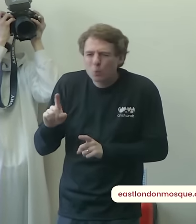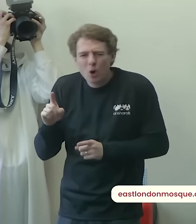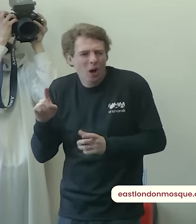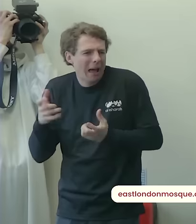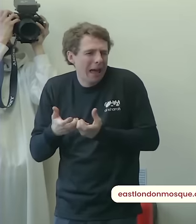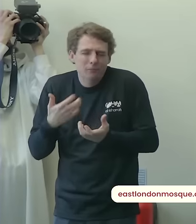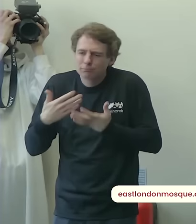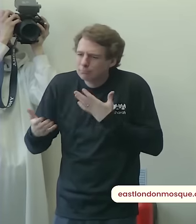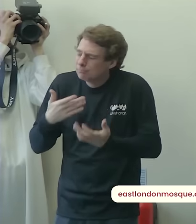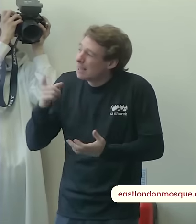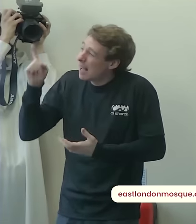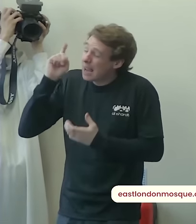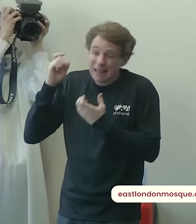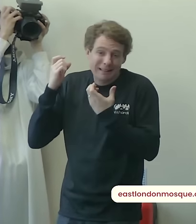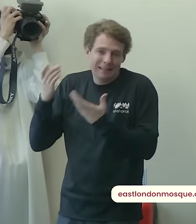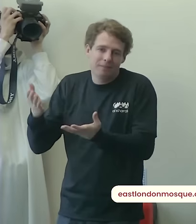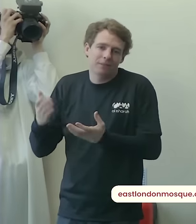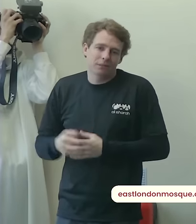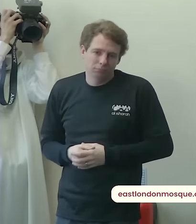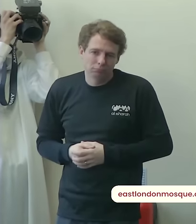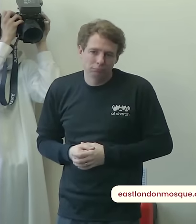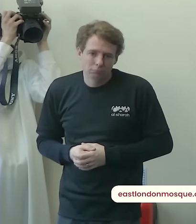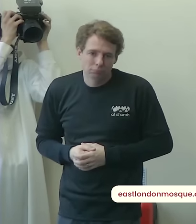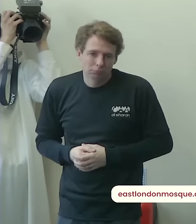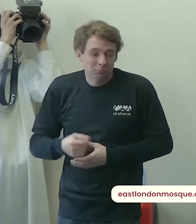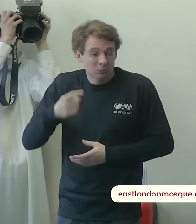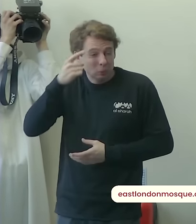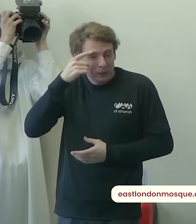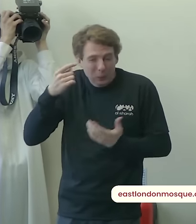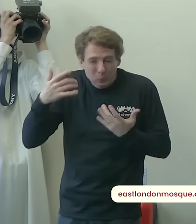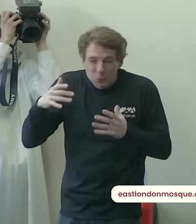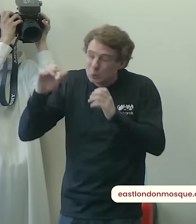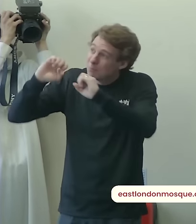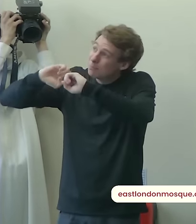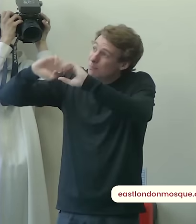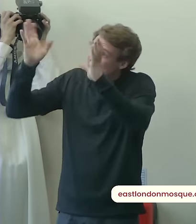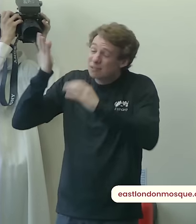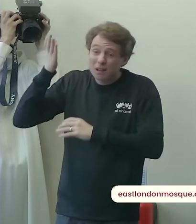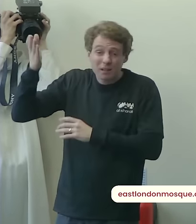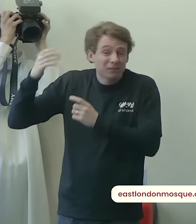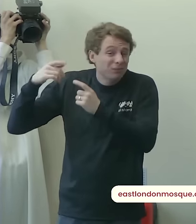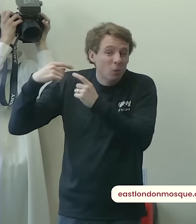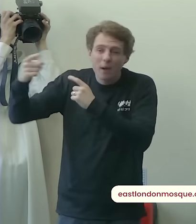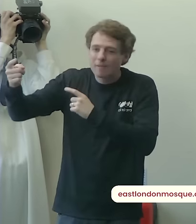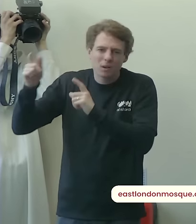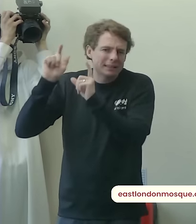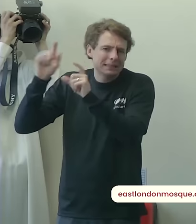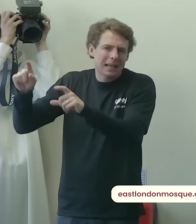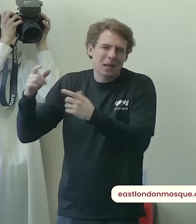when we go back to allah and allah gives us the eternal paradise may allah almighty gather us in jannet al